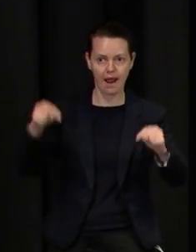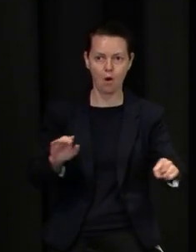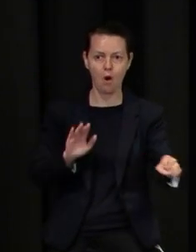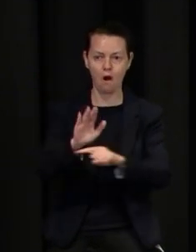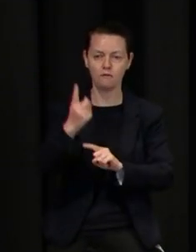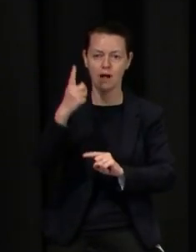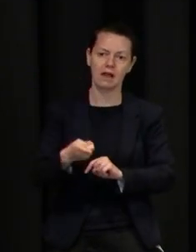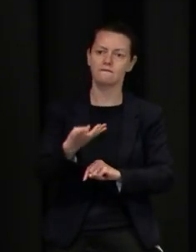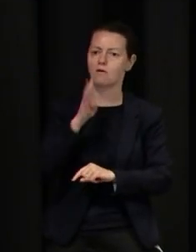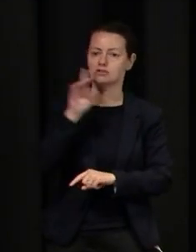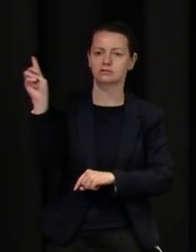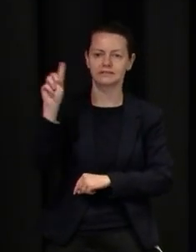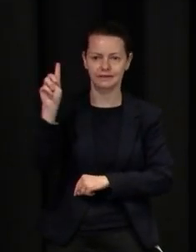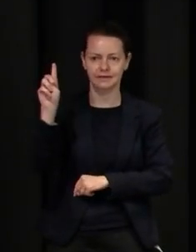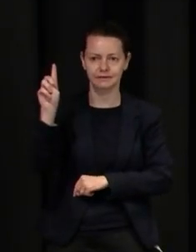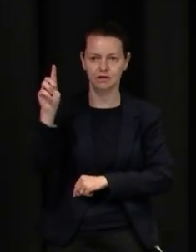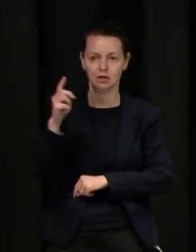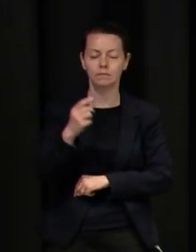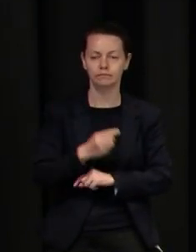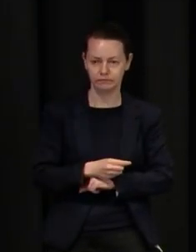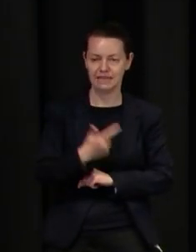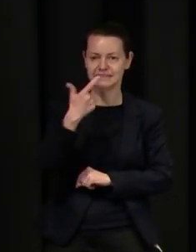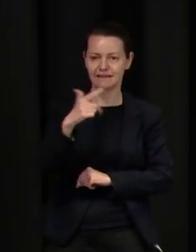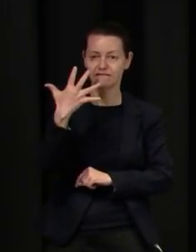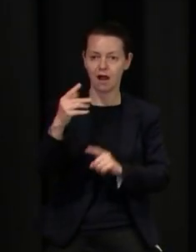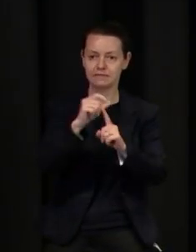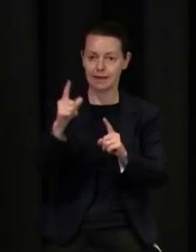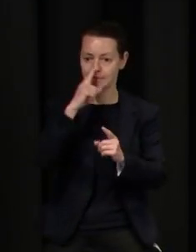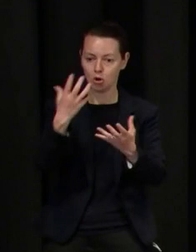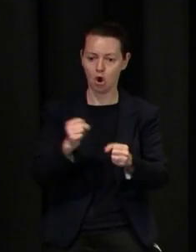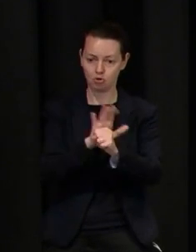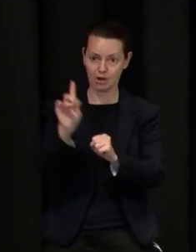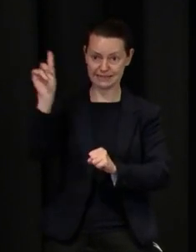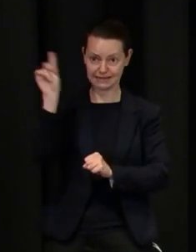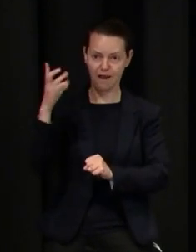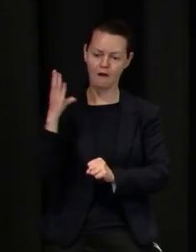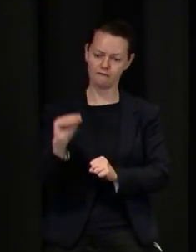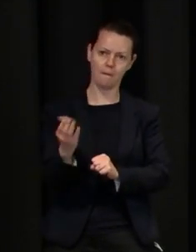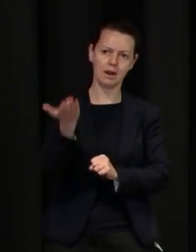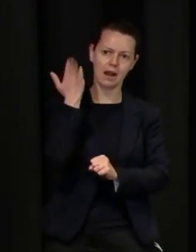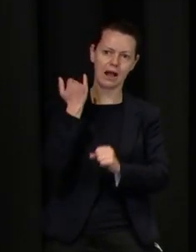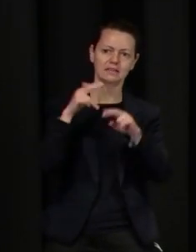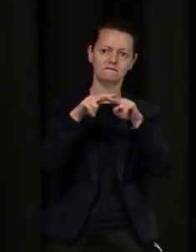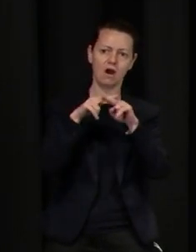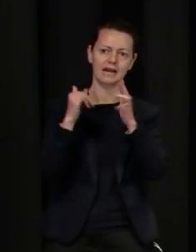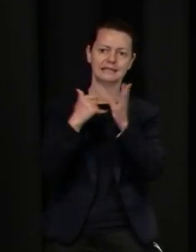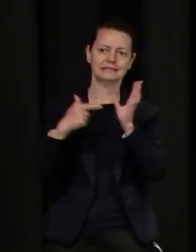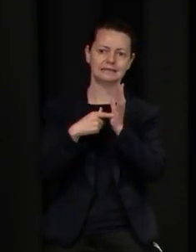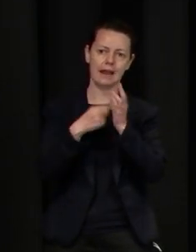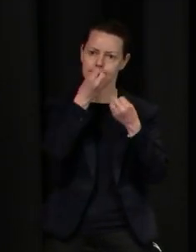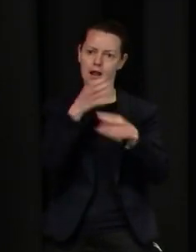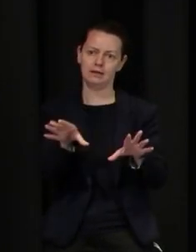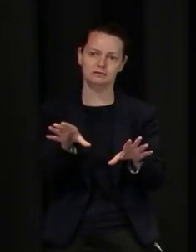caseload. So around a third of our cases today we think are due directly to those different types of social gatherings as people have dropped their guard